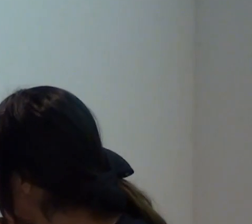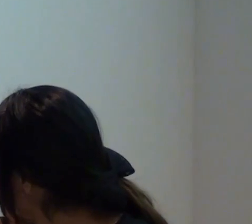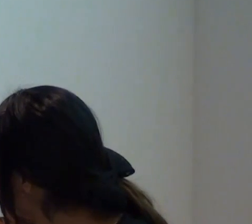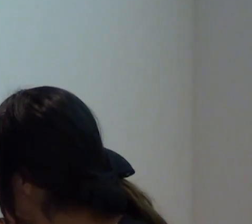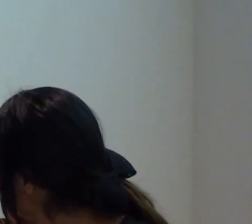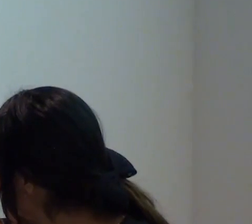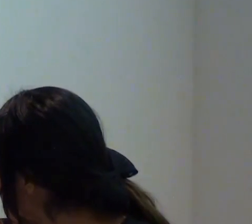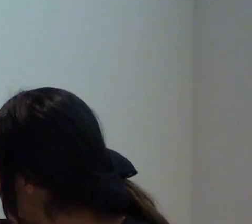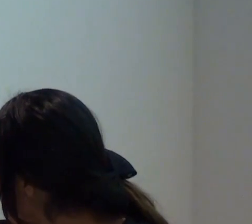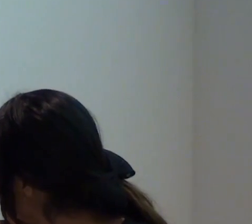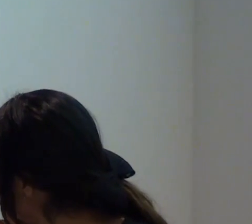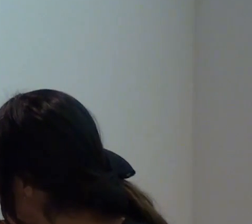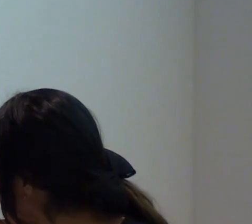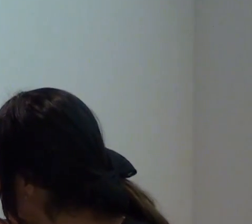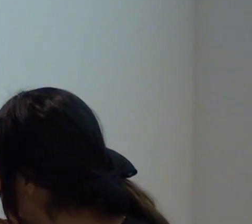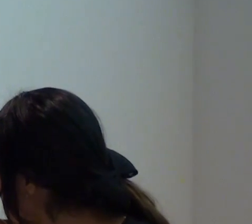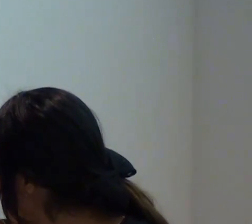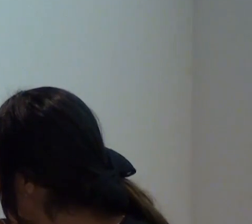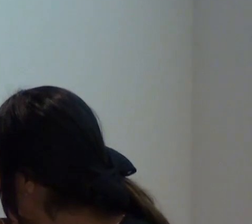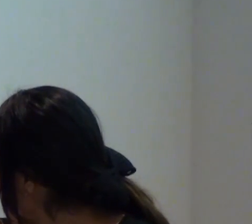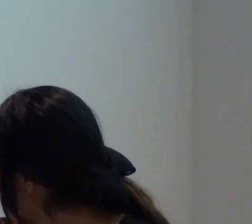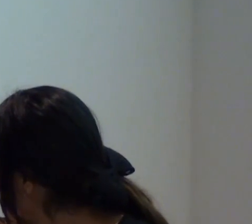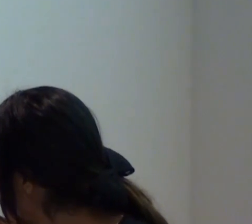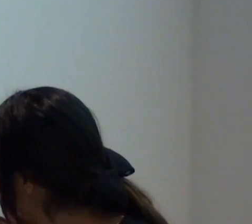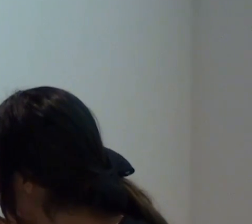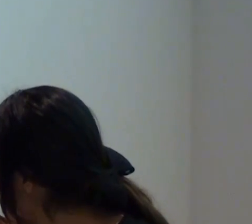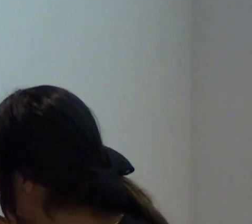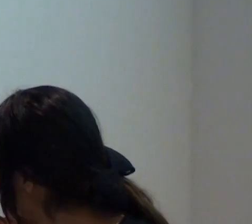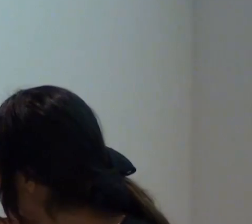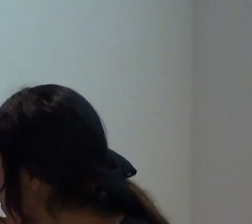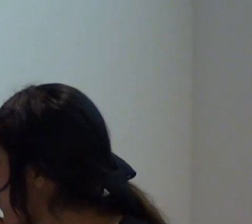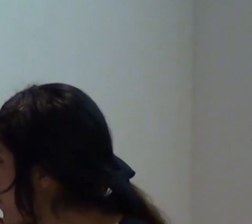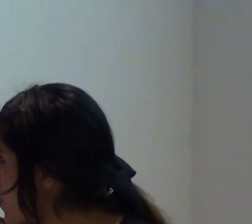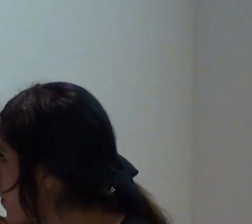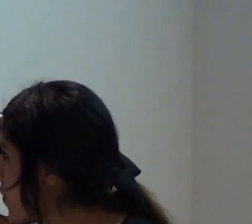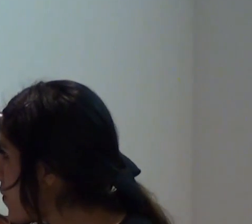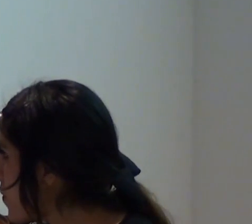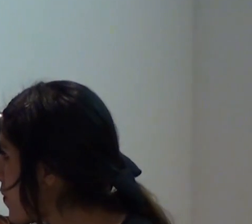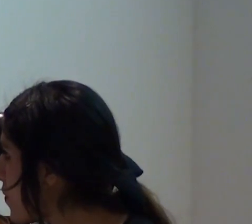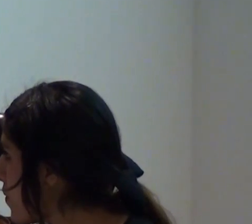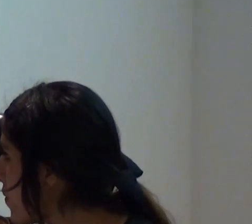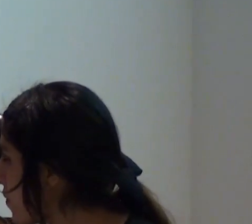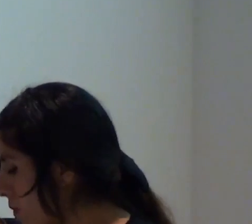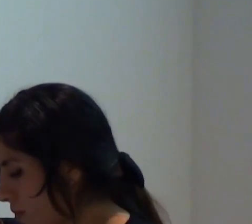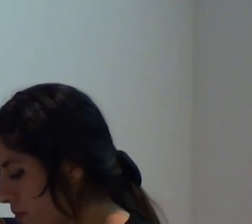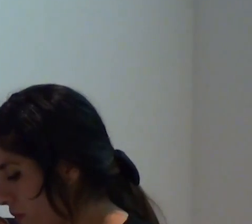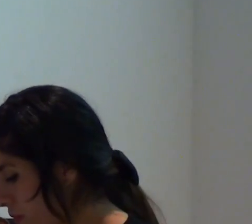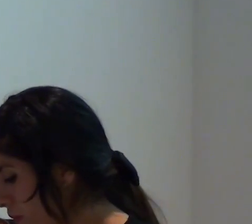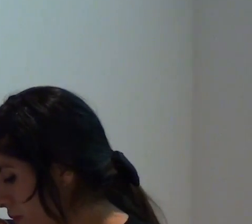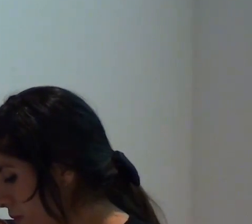including